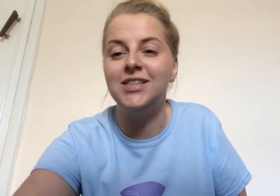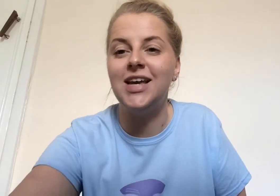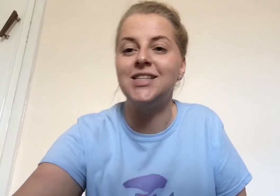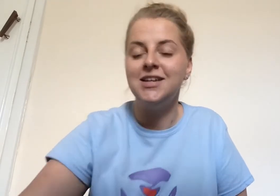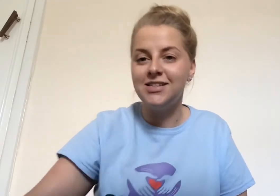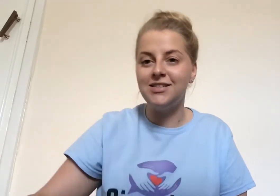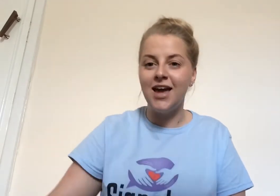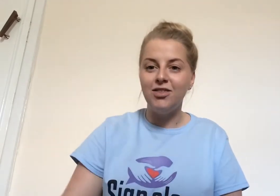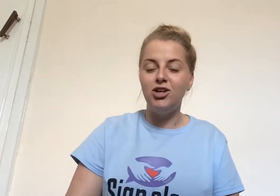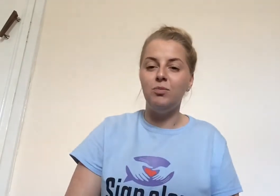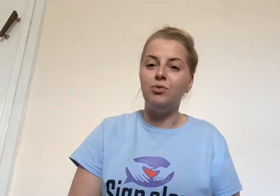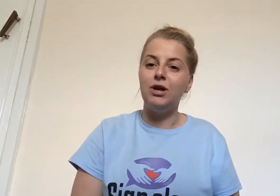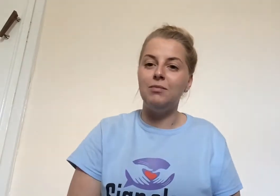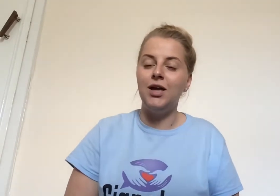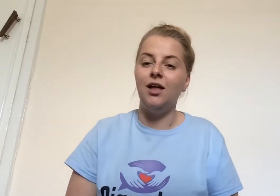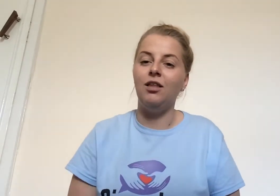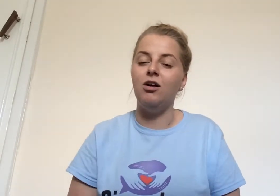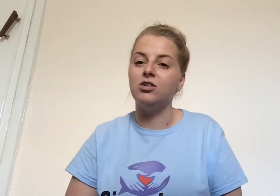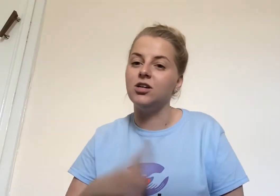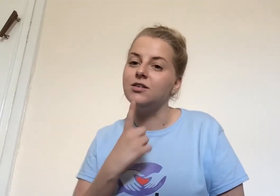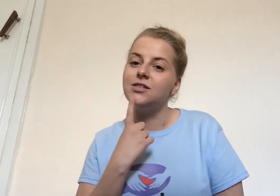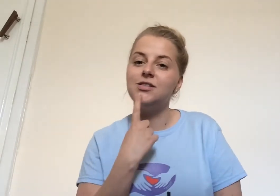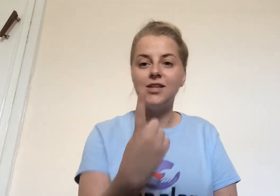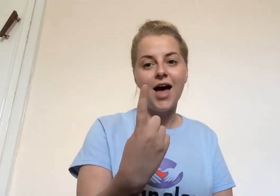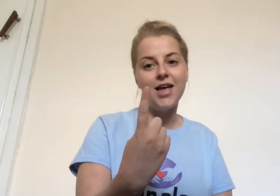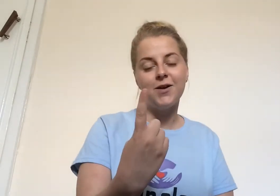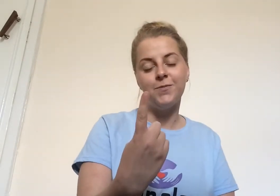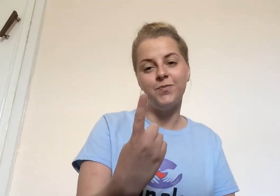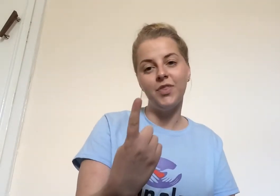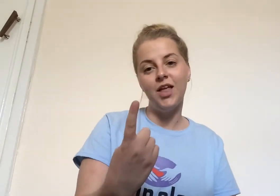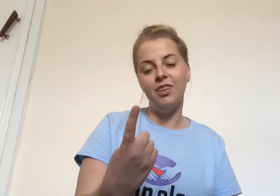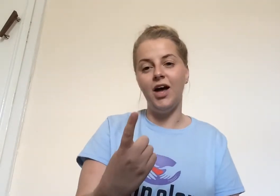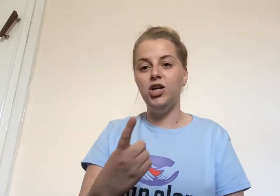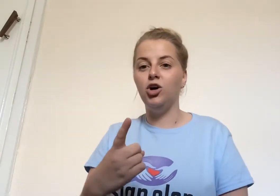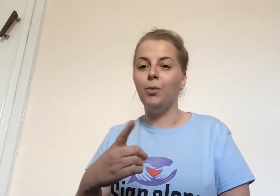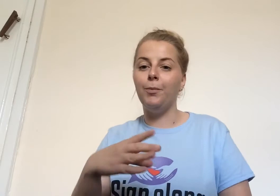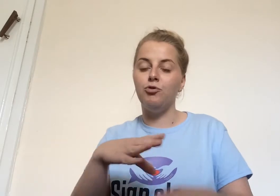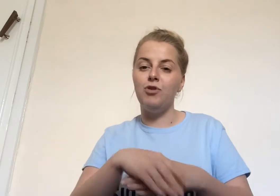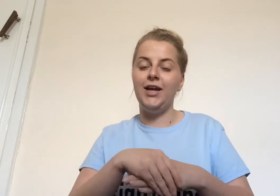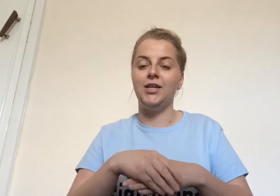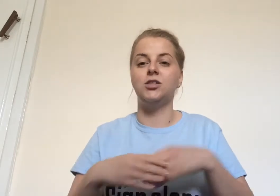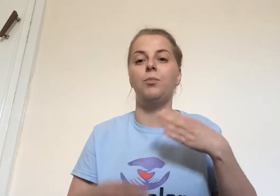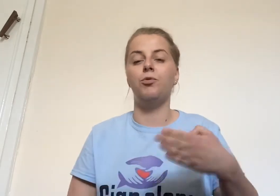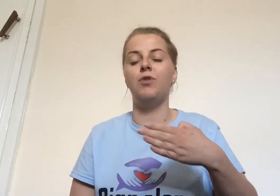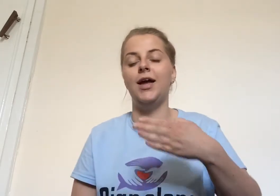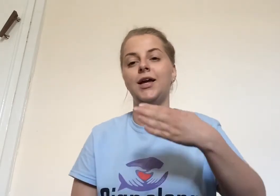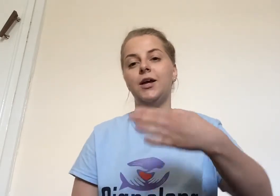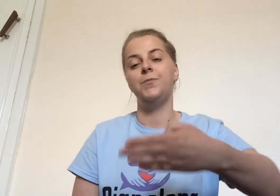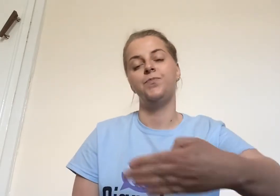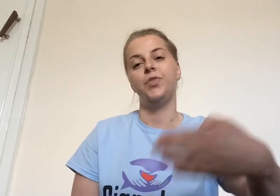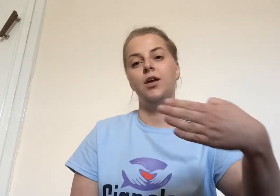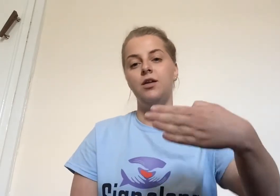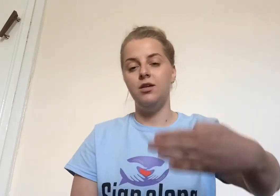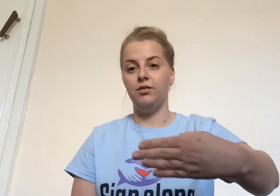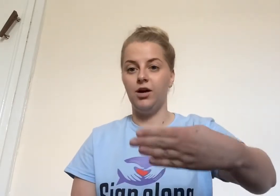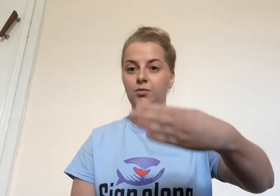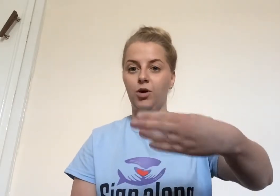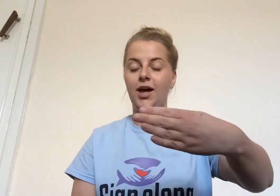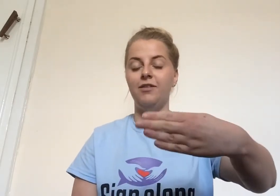says, say that you'll bring me along. So, say that you'll bring. So, bring, you've got one hand